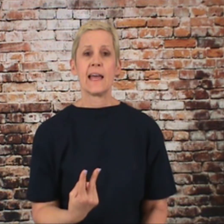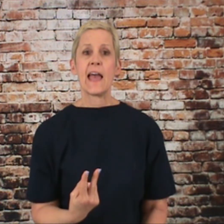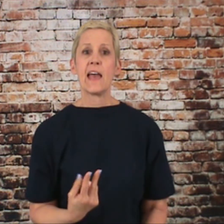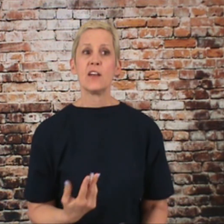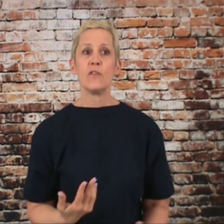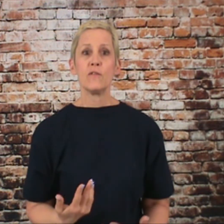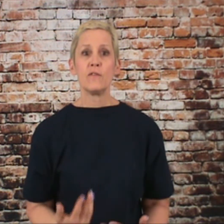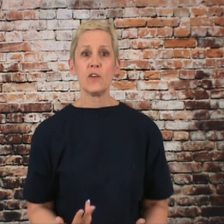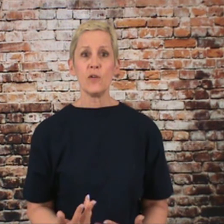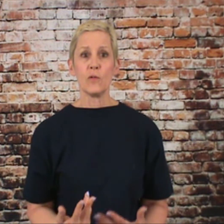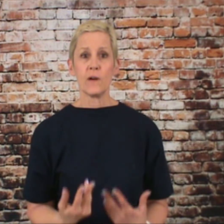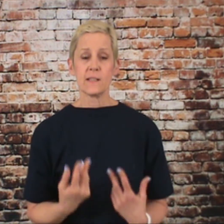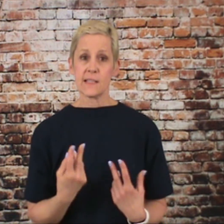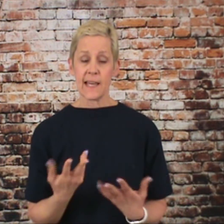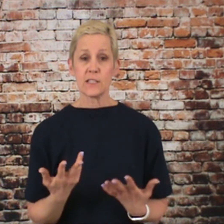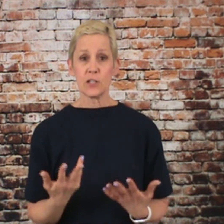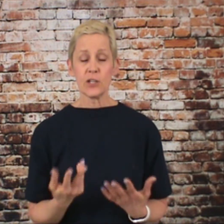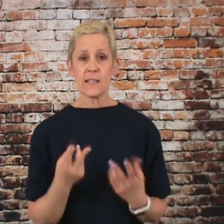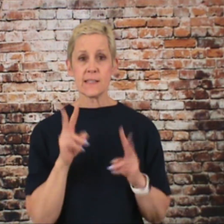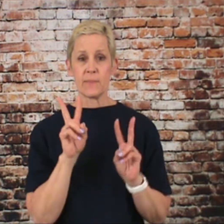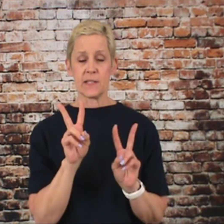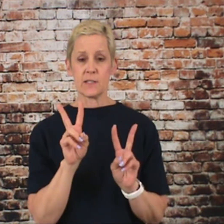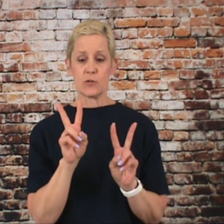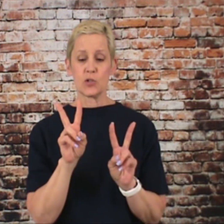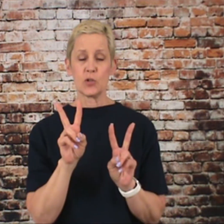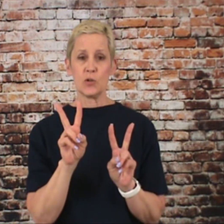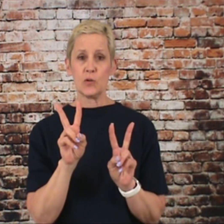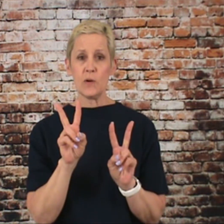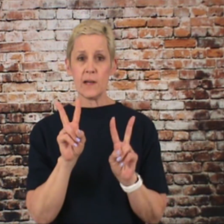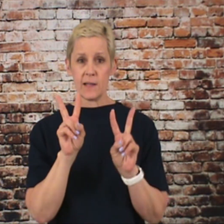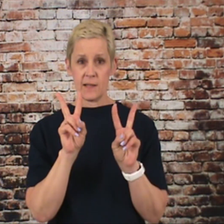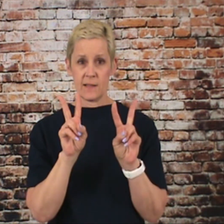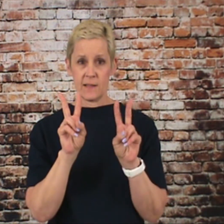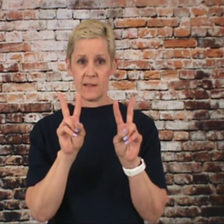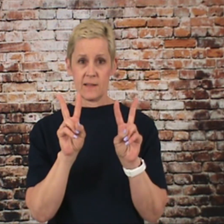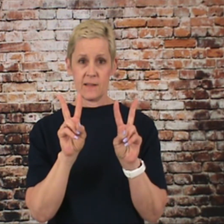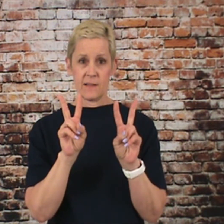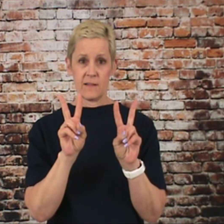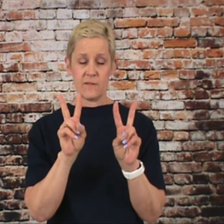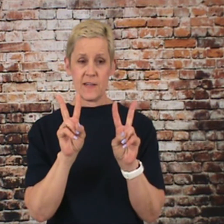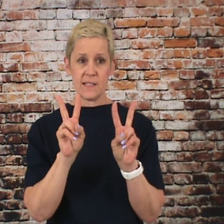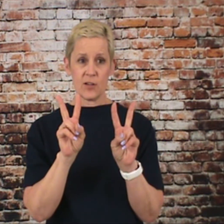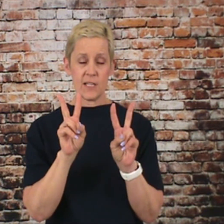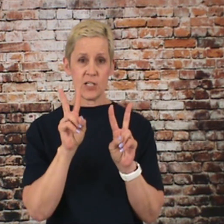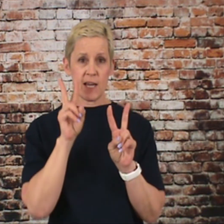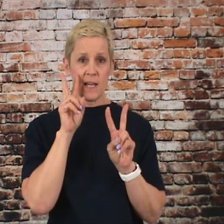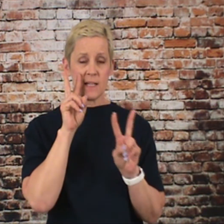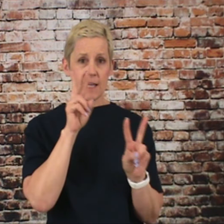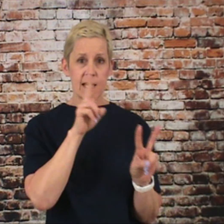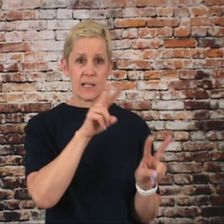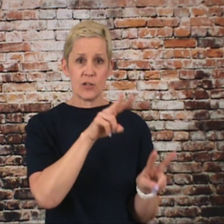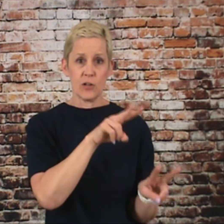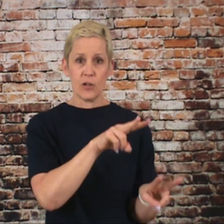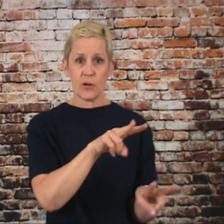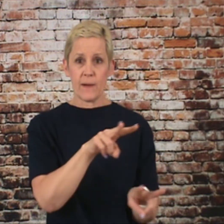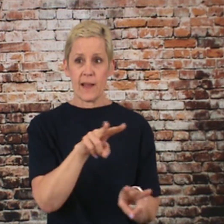And view. Like to look at something. So two V's on each hand. You look around